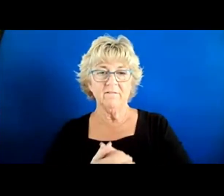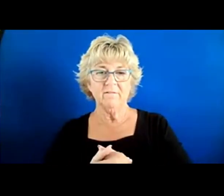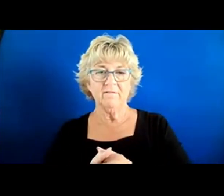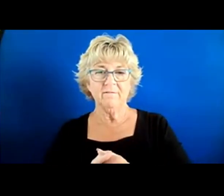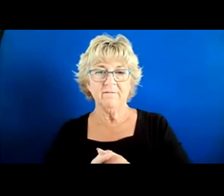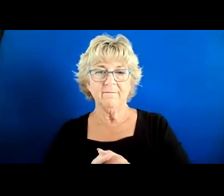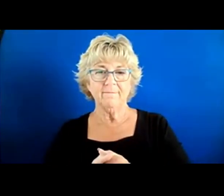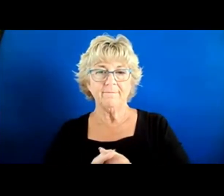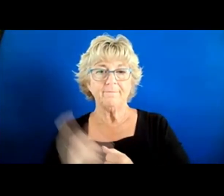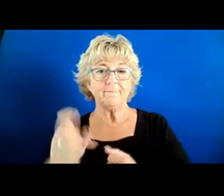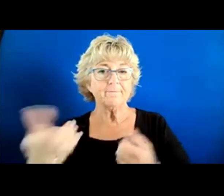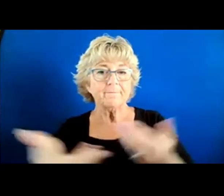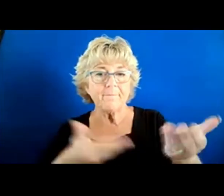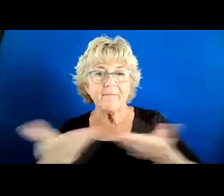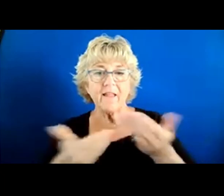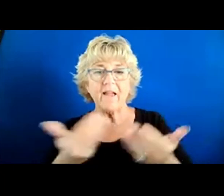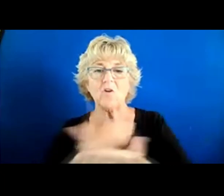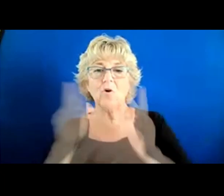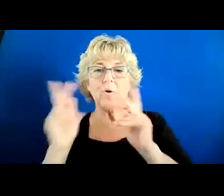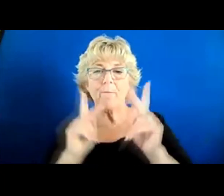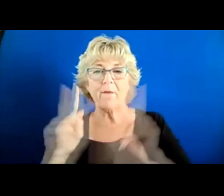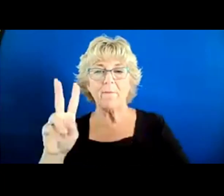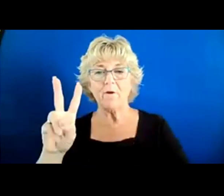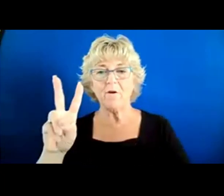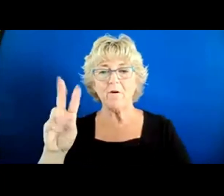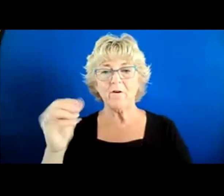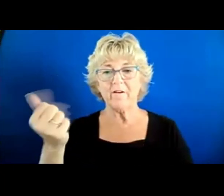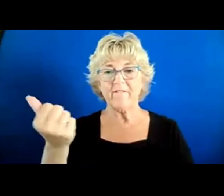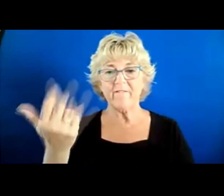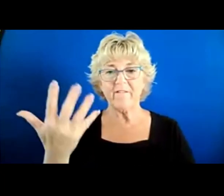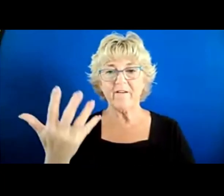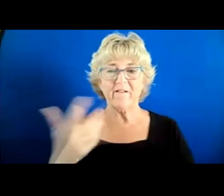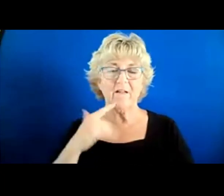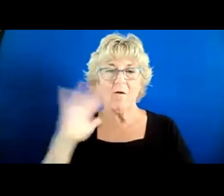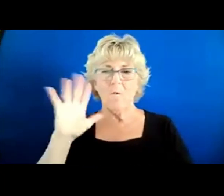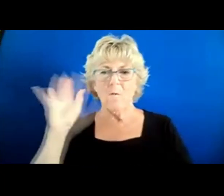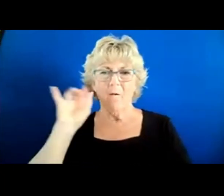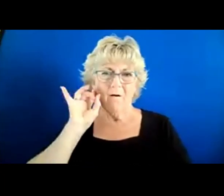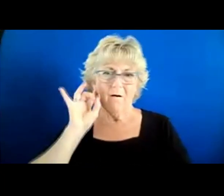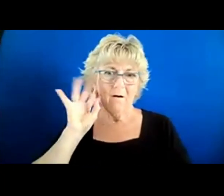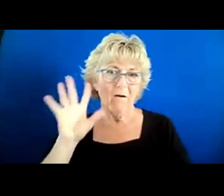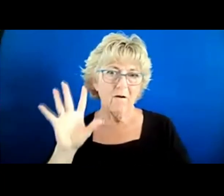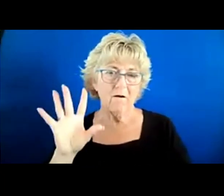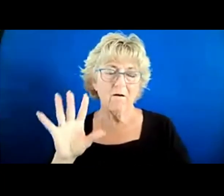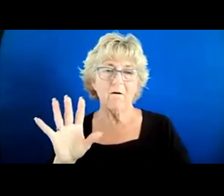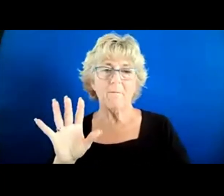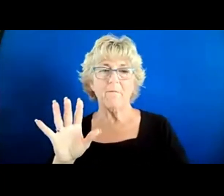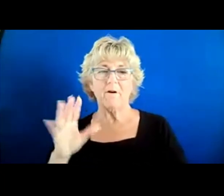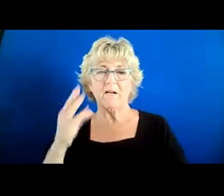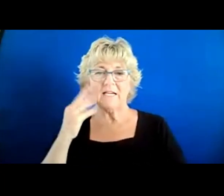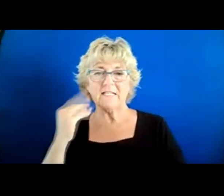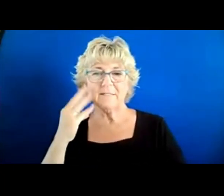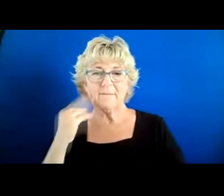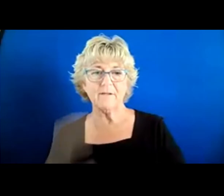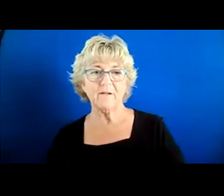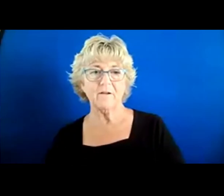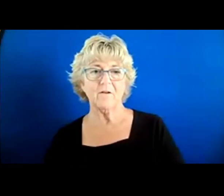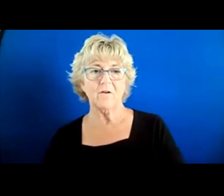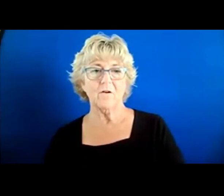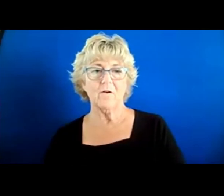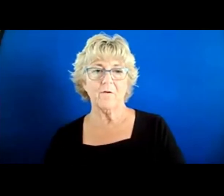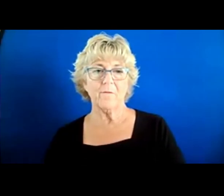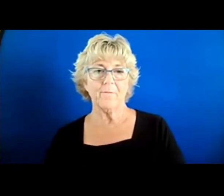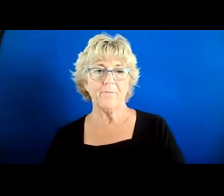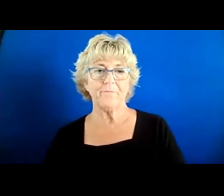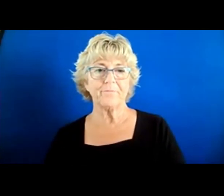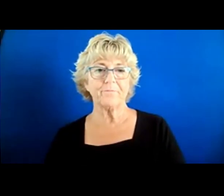2015. And those new people were telling me, what a horrible onboarding experience. Actually, that's not entirely true. A lot